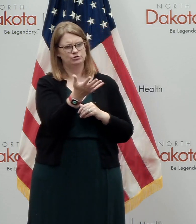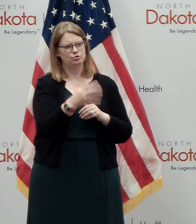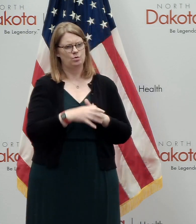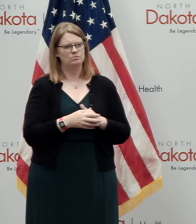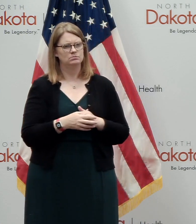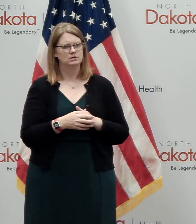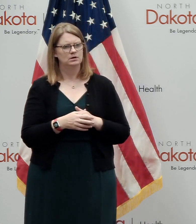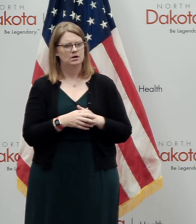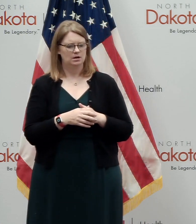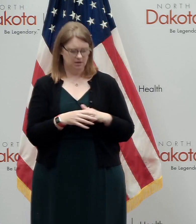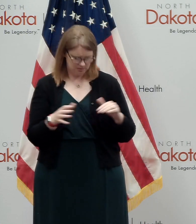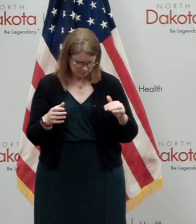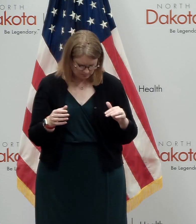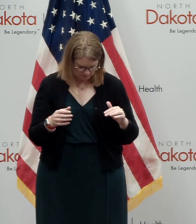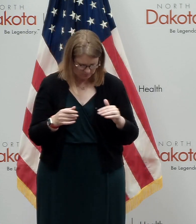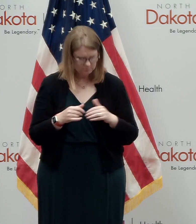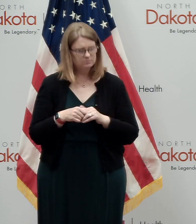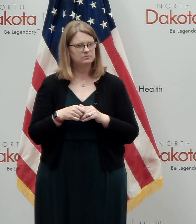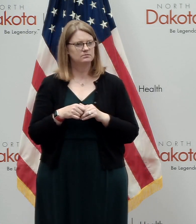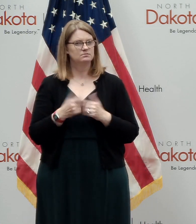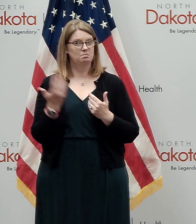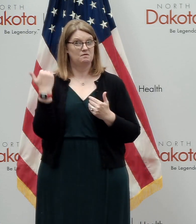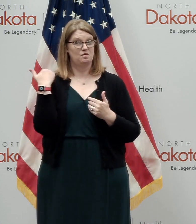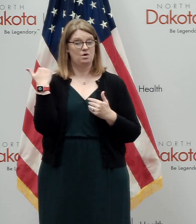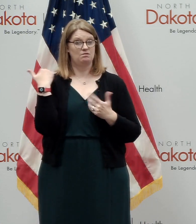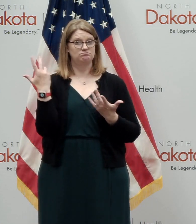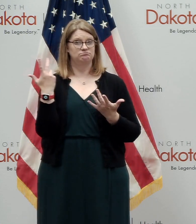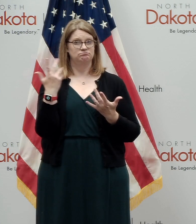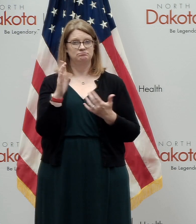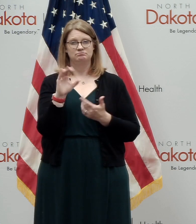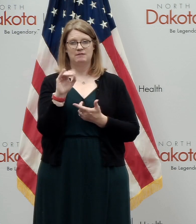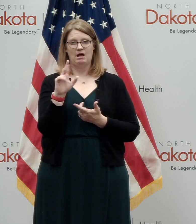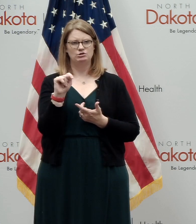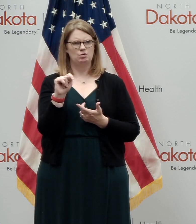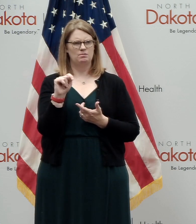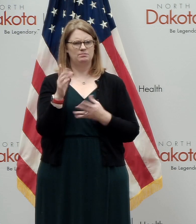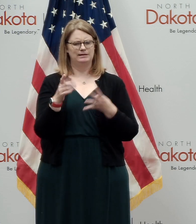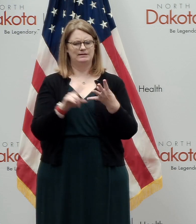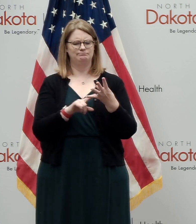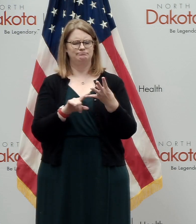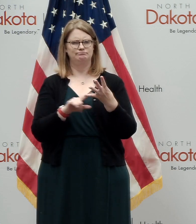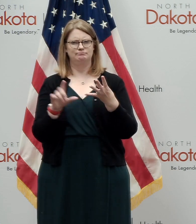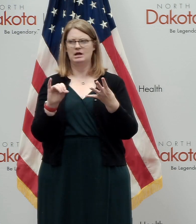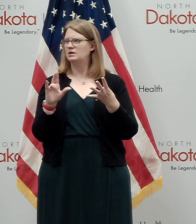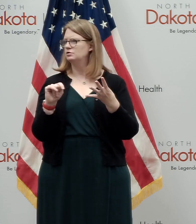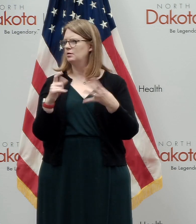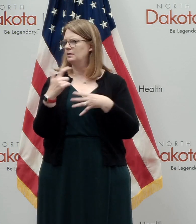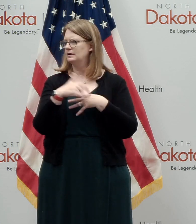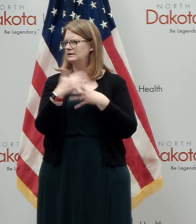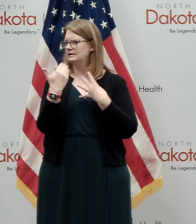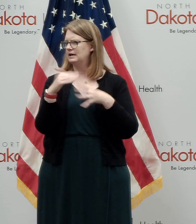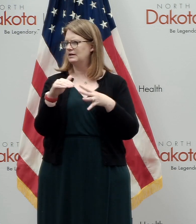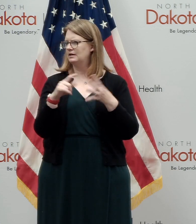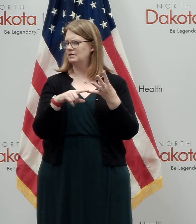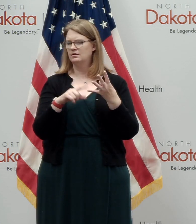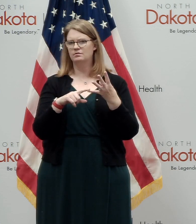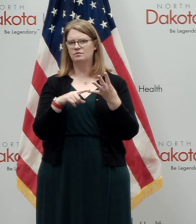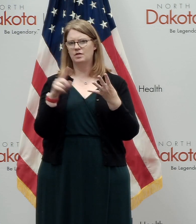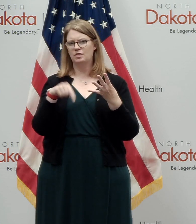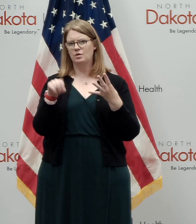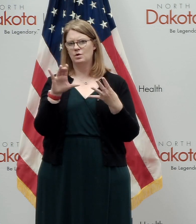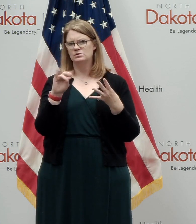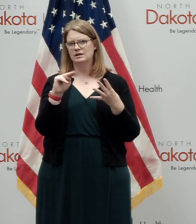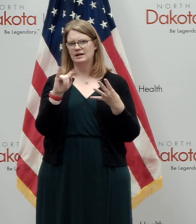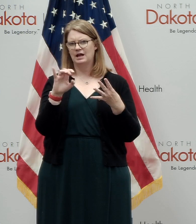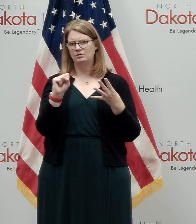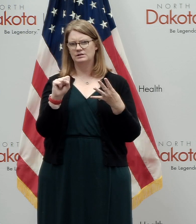But, uh, initially, uh, we were running up against a, uh, uh, October, uh, end of October deadline for, and for those counties that were in the 30